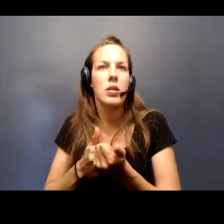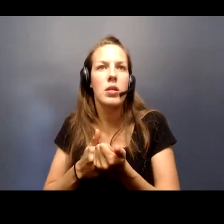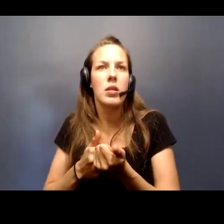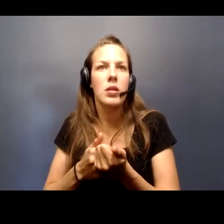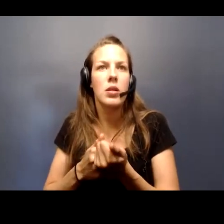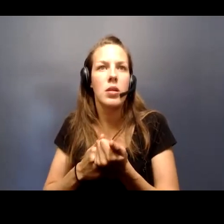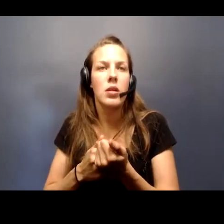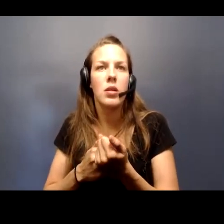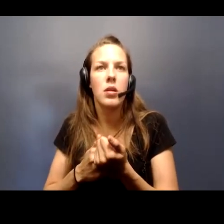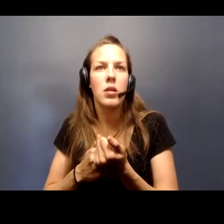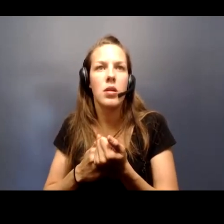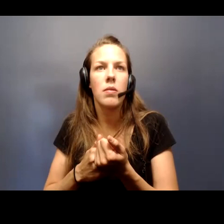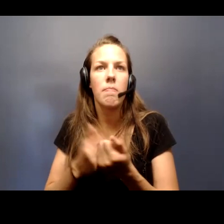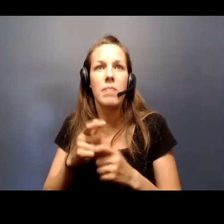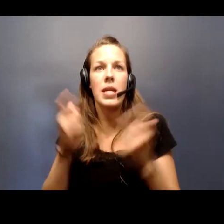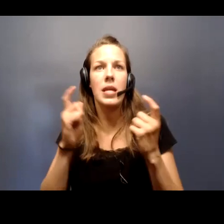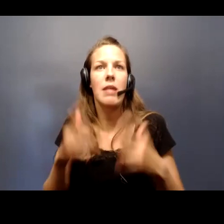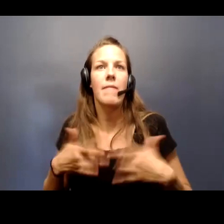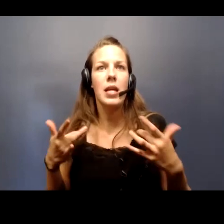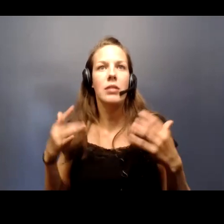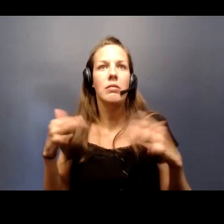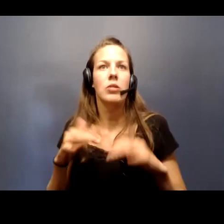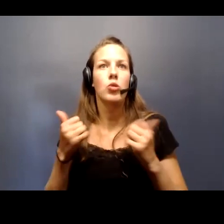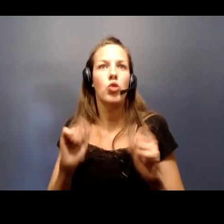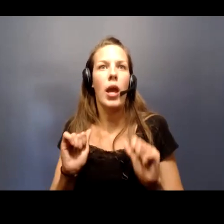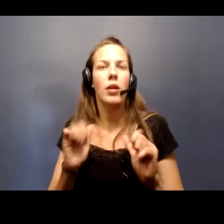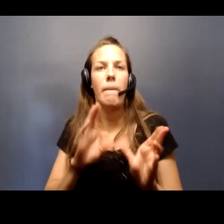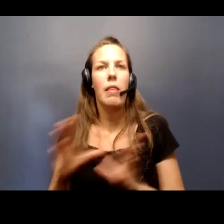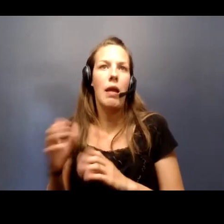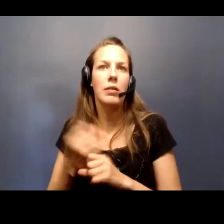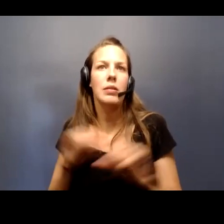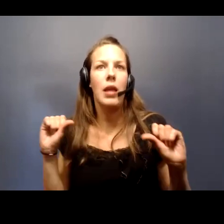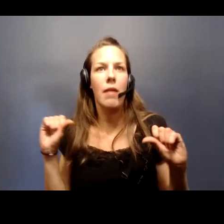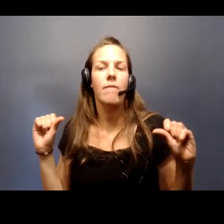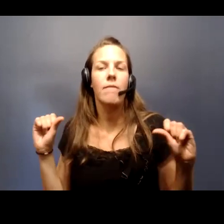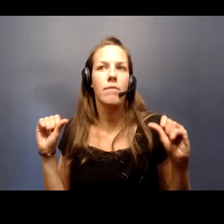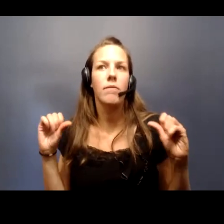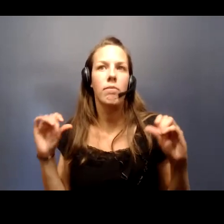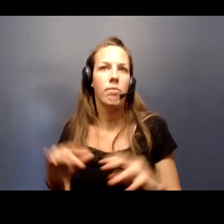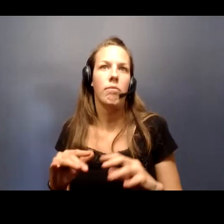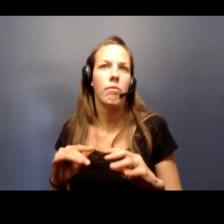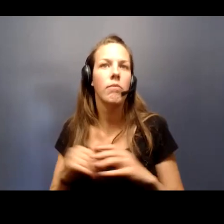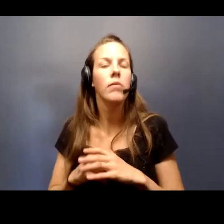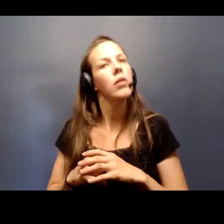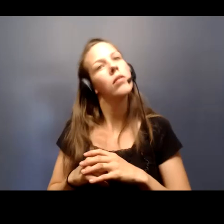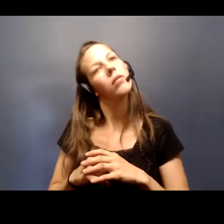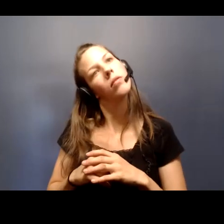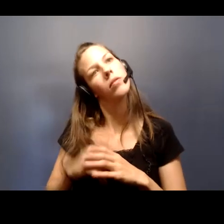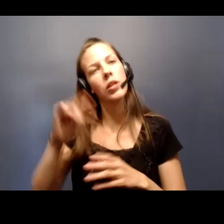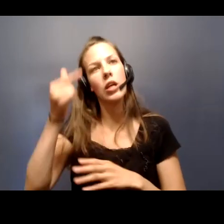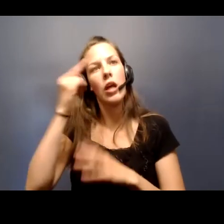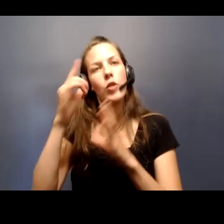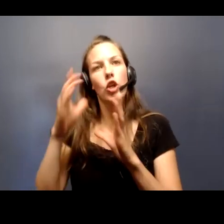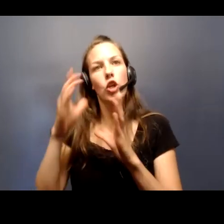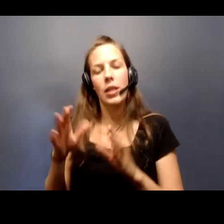to try and plan safe mass events. The governor has defined mass